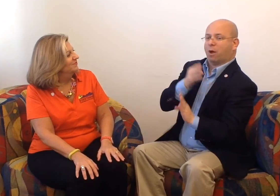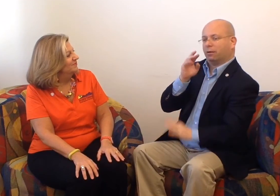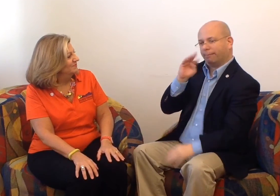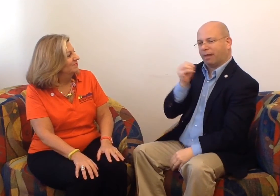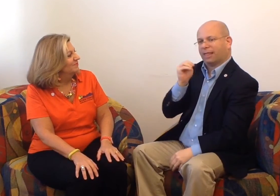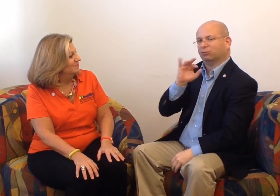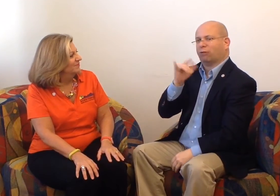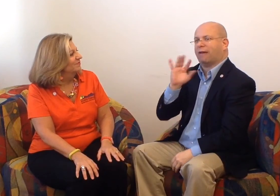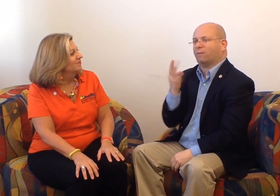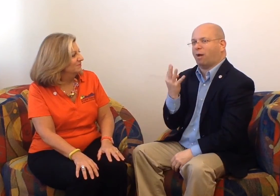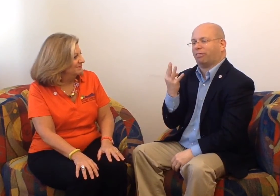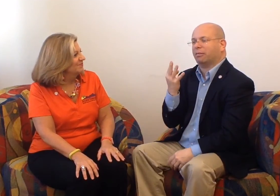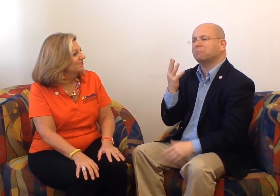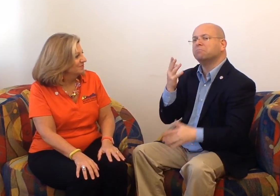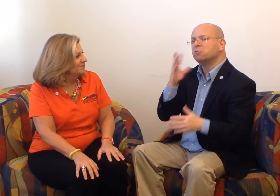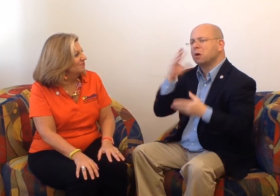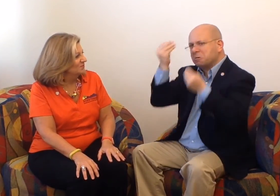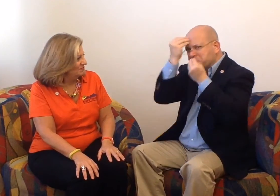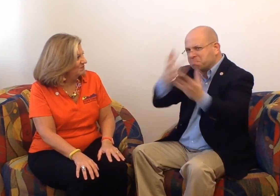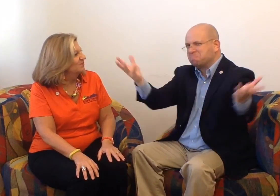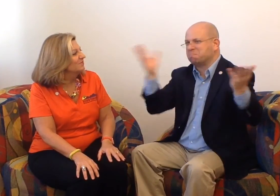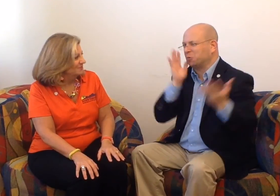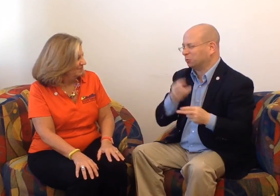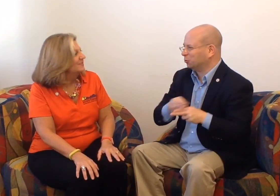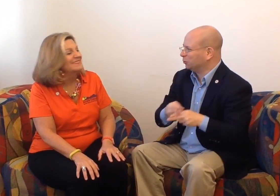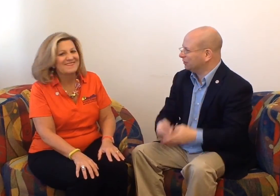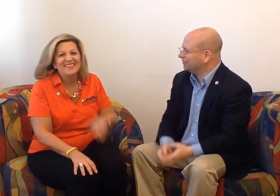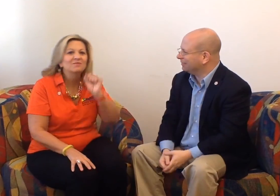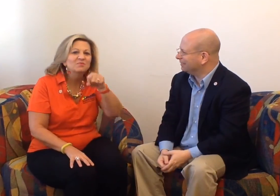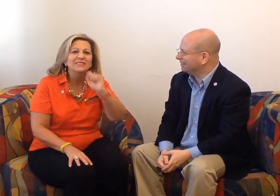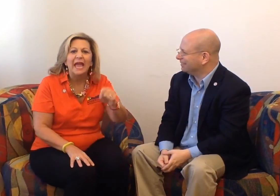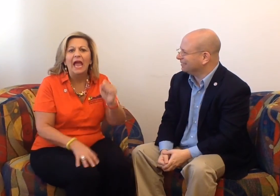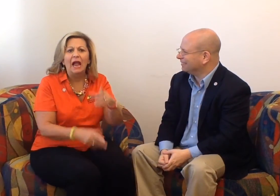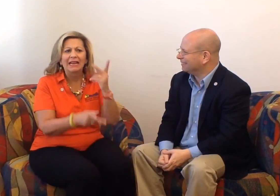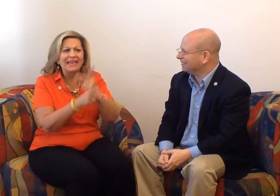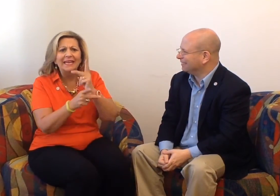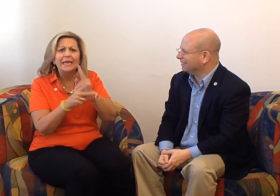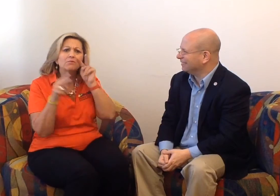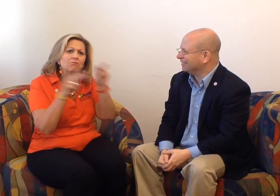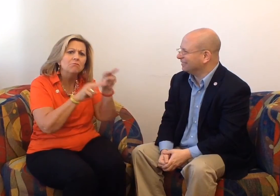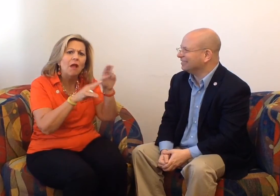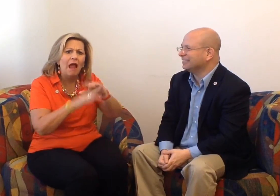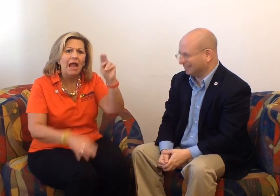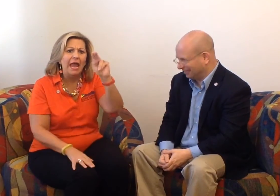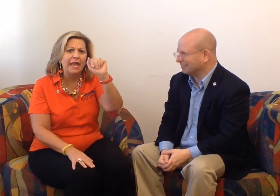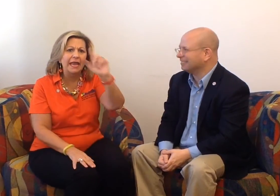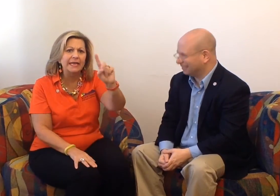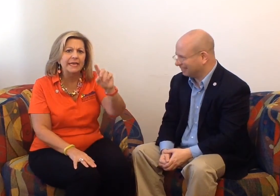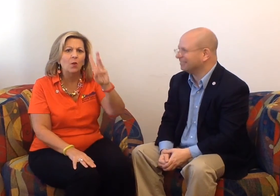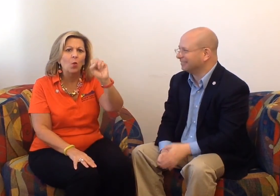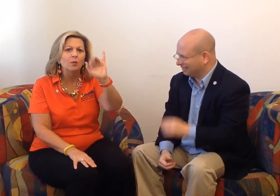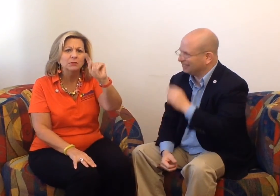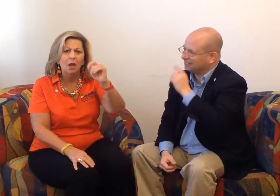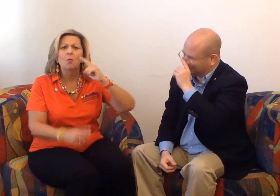hosting an event on the 4th of July as well. We will keep you posted. Yes, keep an eye on the NAD website and